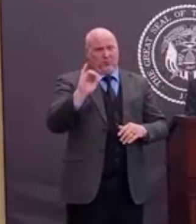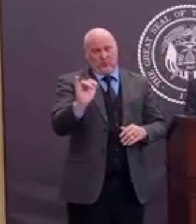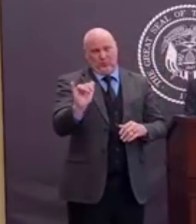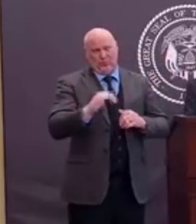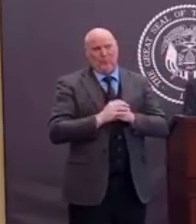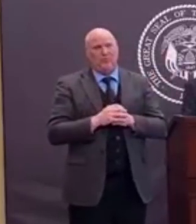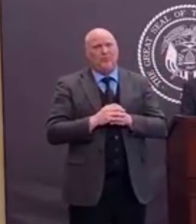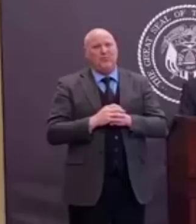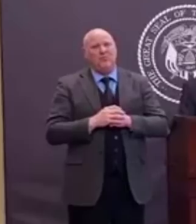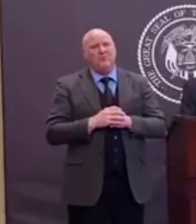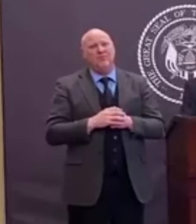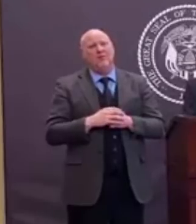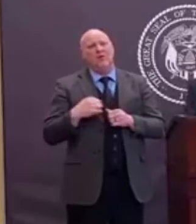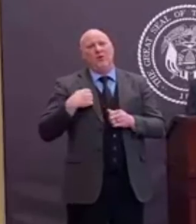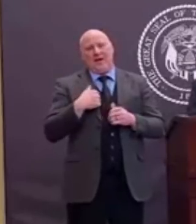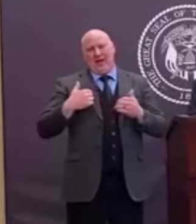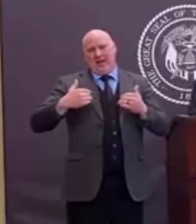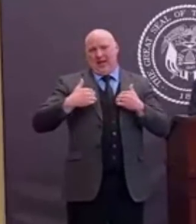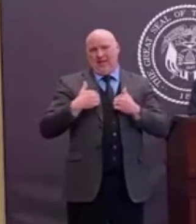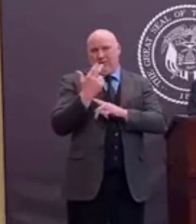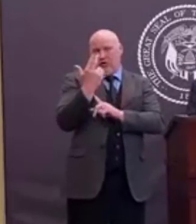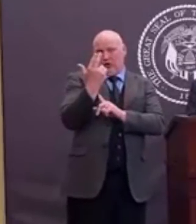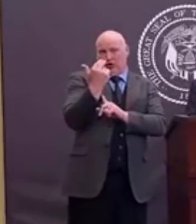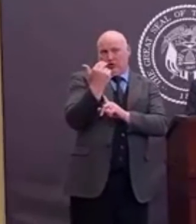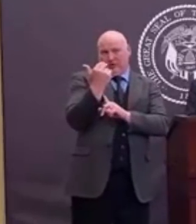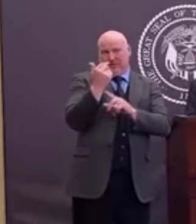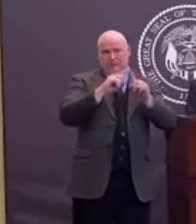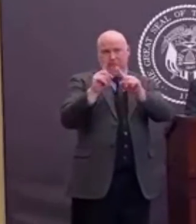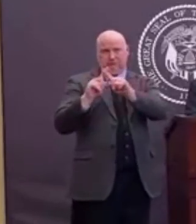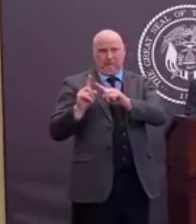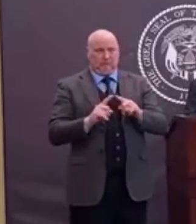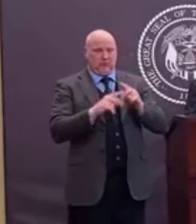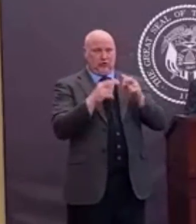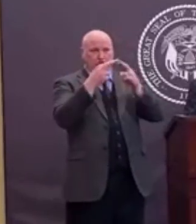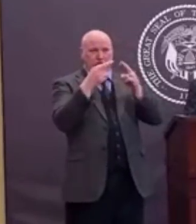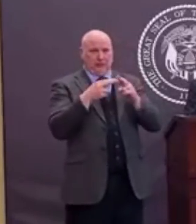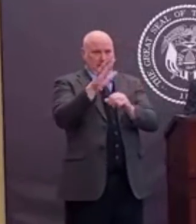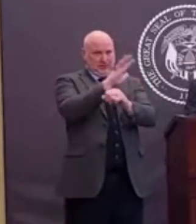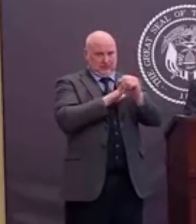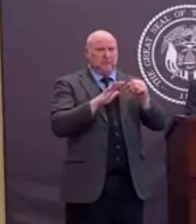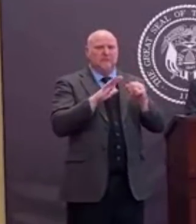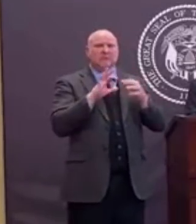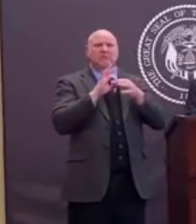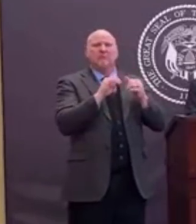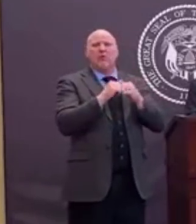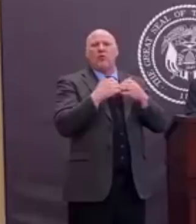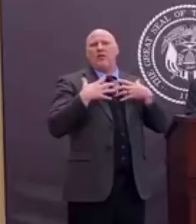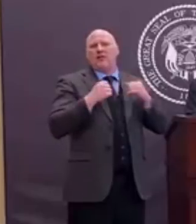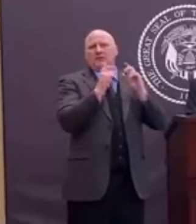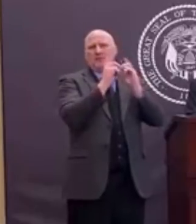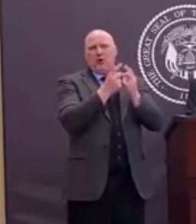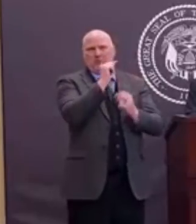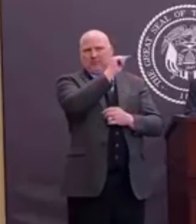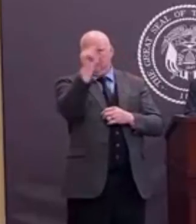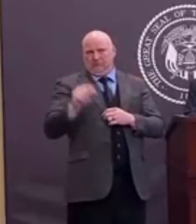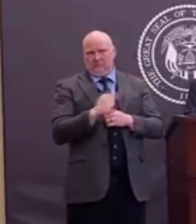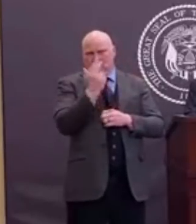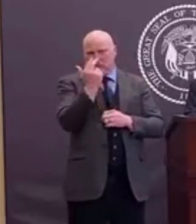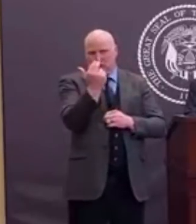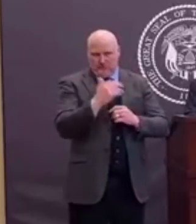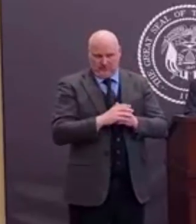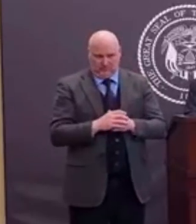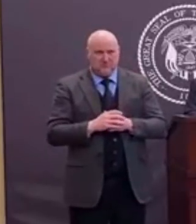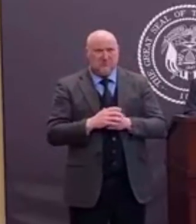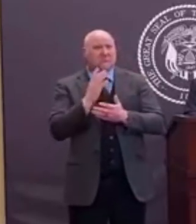identified by our local health departments. We have 13 local health departments. Some counties have one health department. Some